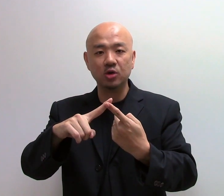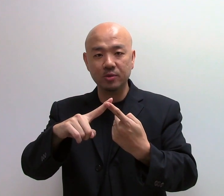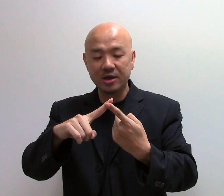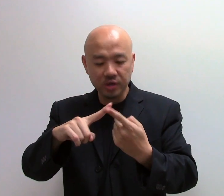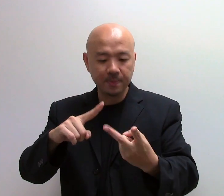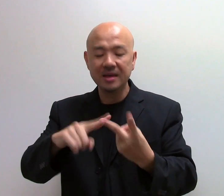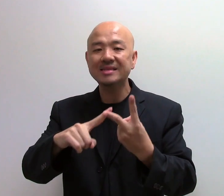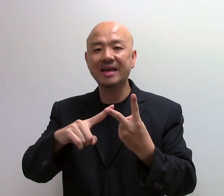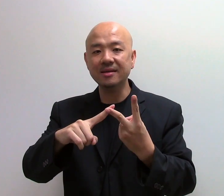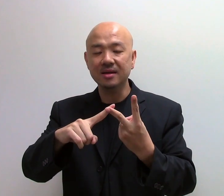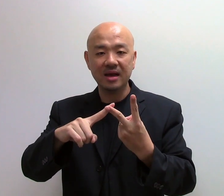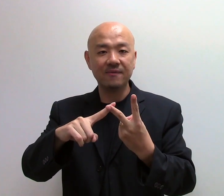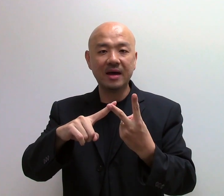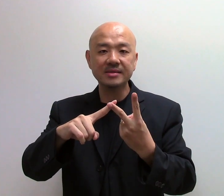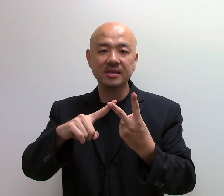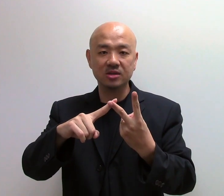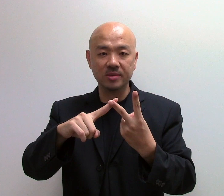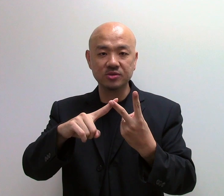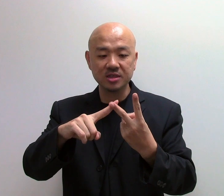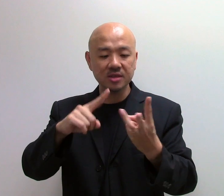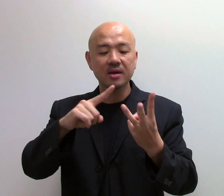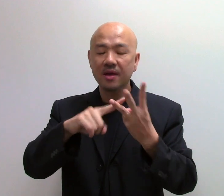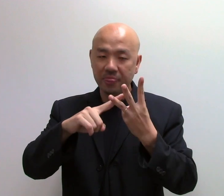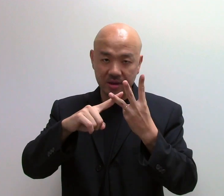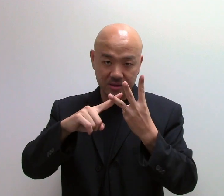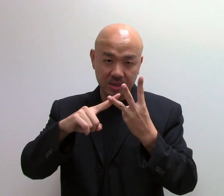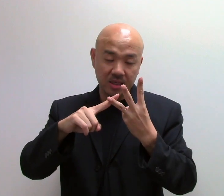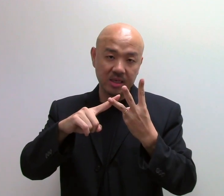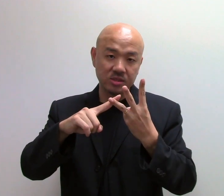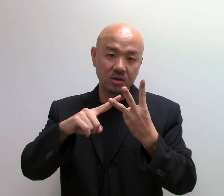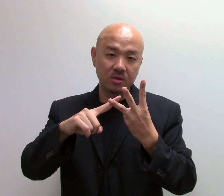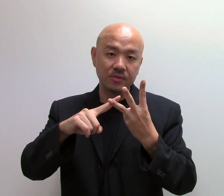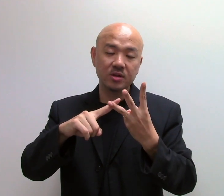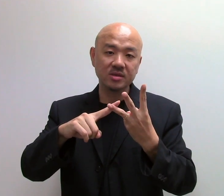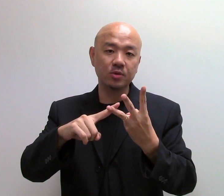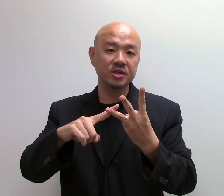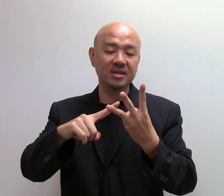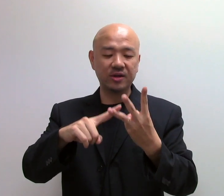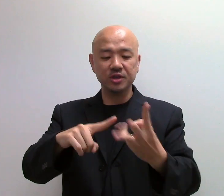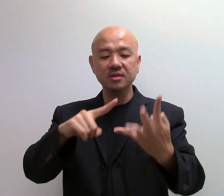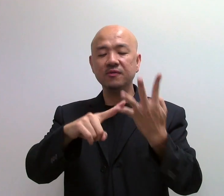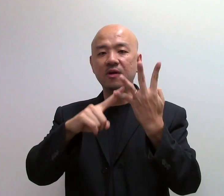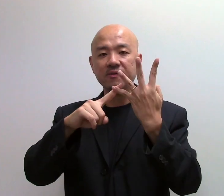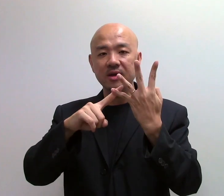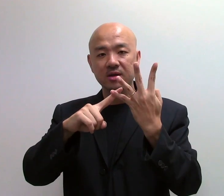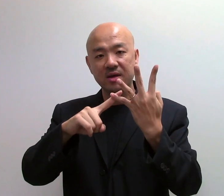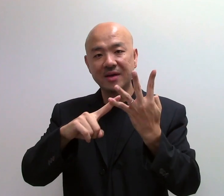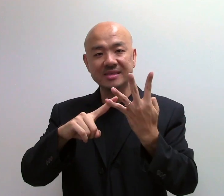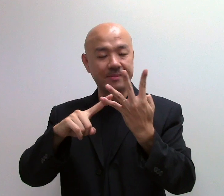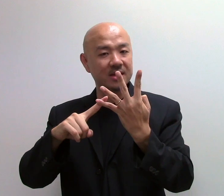stoichiometry. Second, advanced atomic structure. Third, is your redox equation titration. Fourth, your advanced chemical